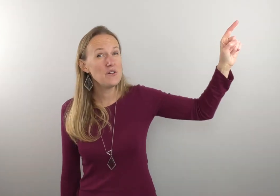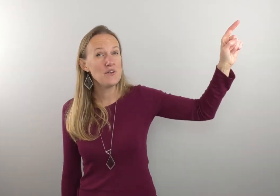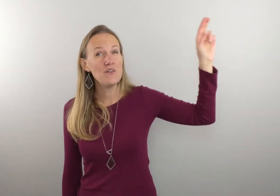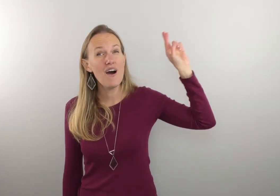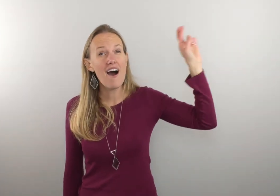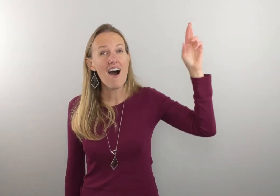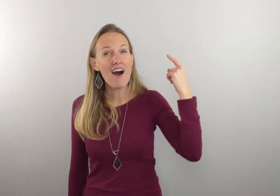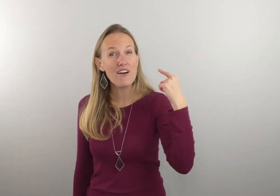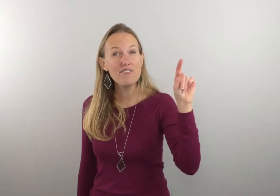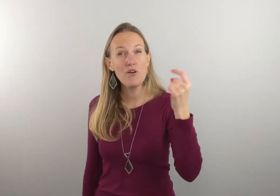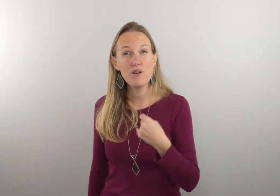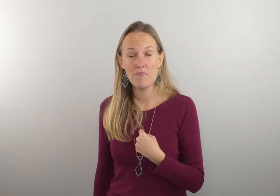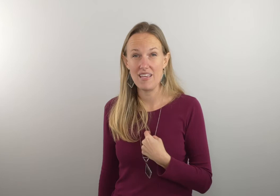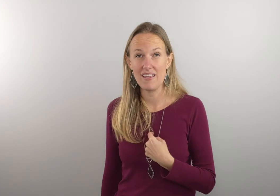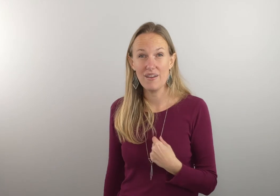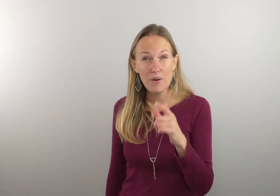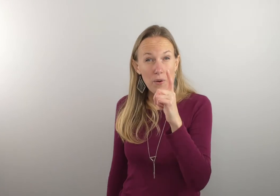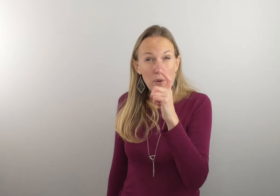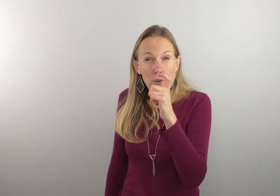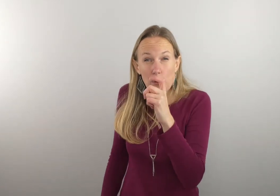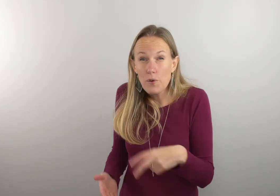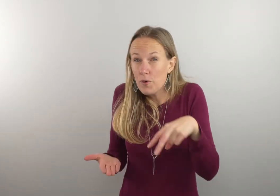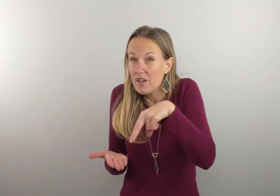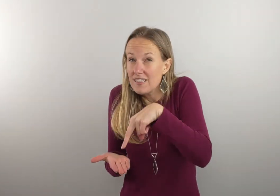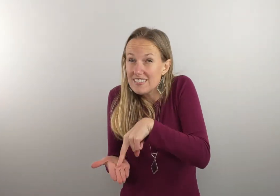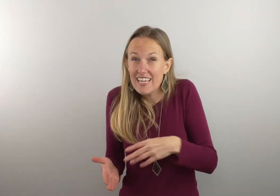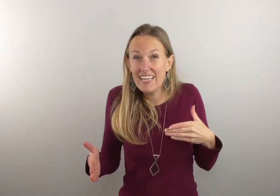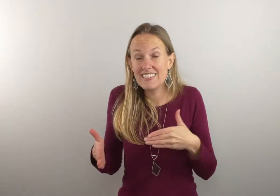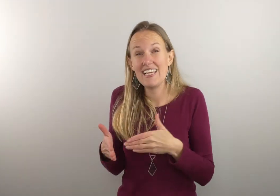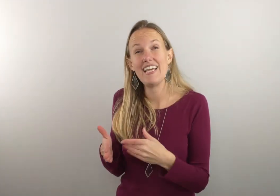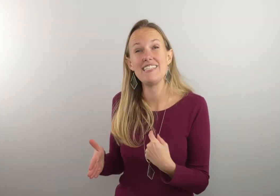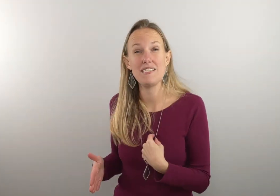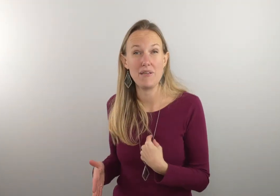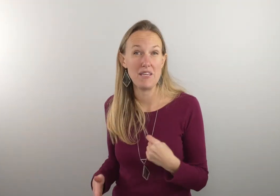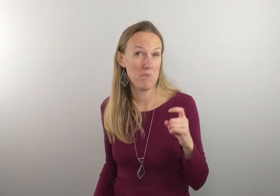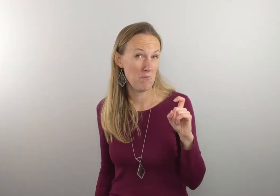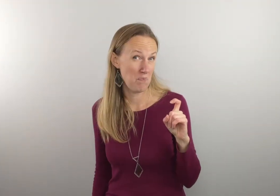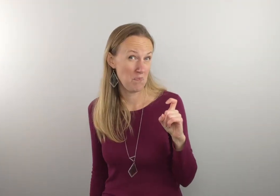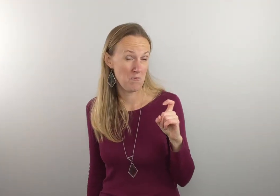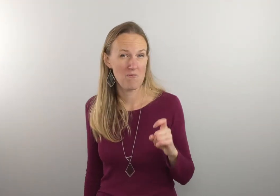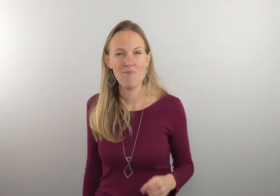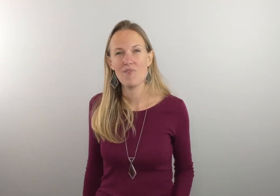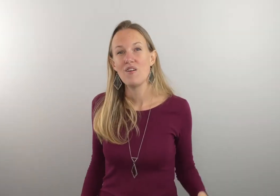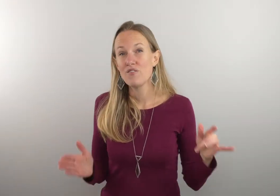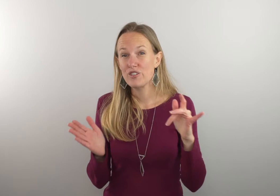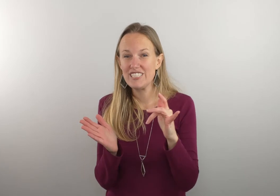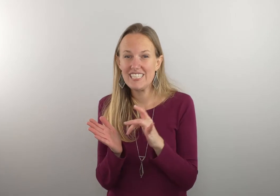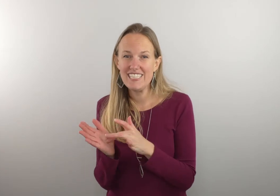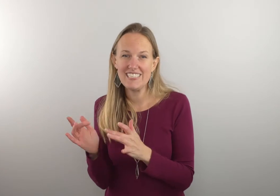are for me who can stand against me for Jesus